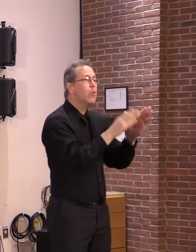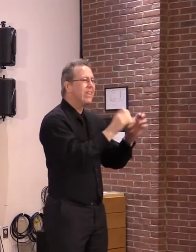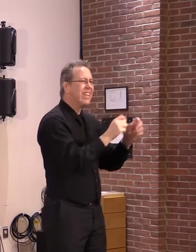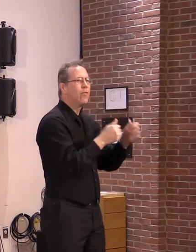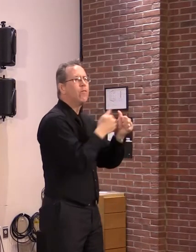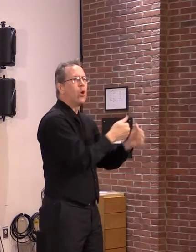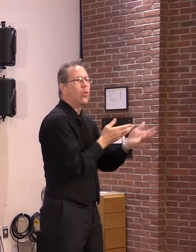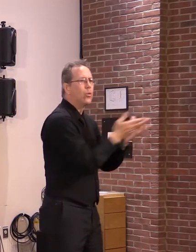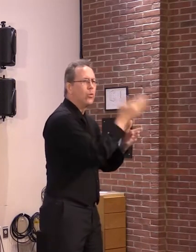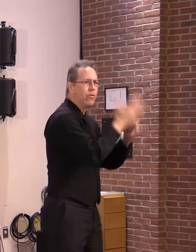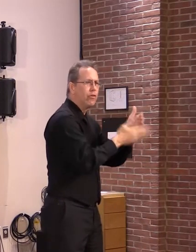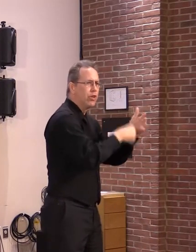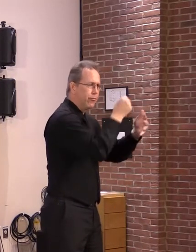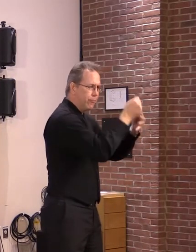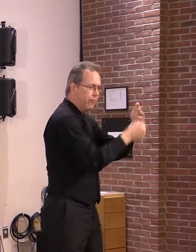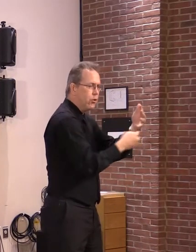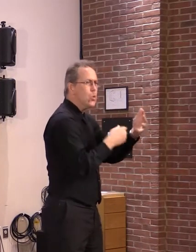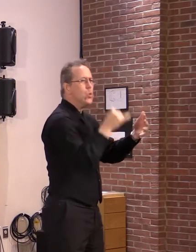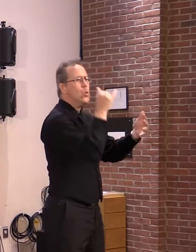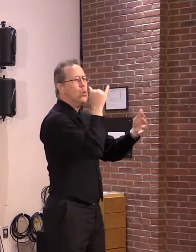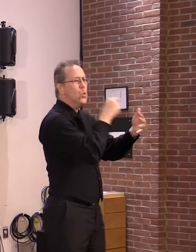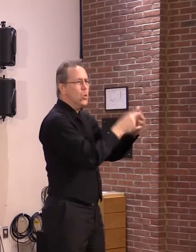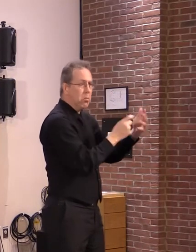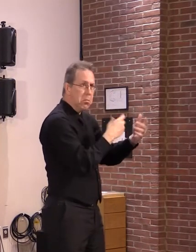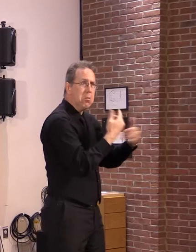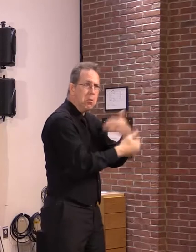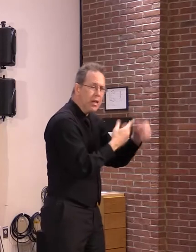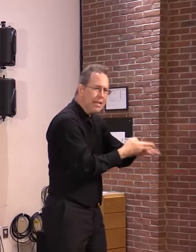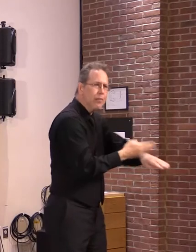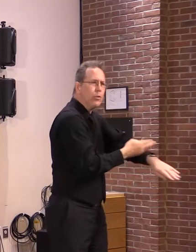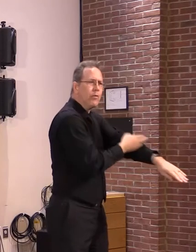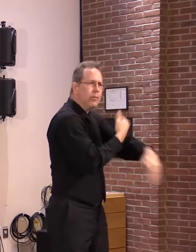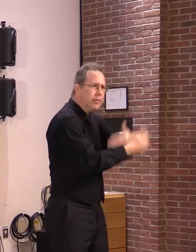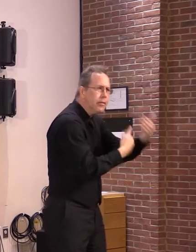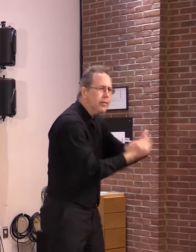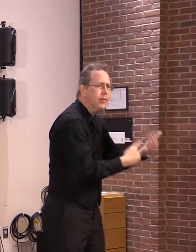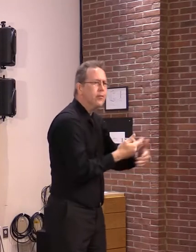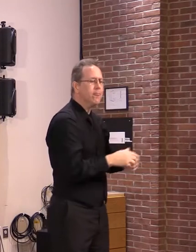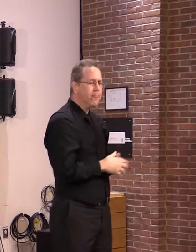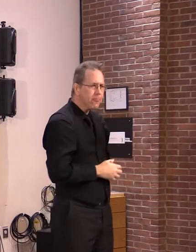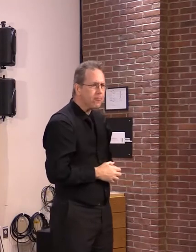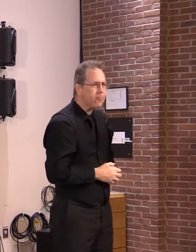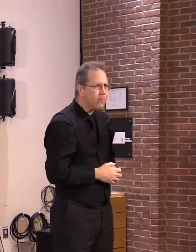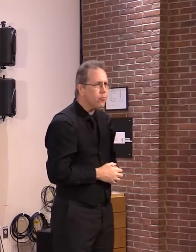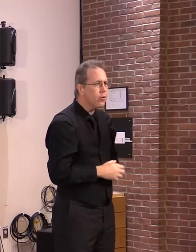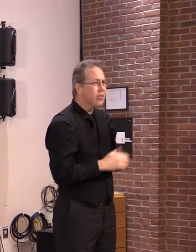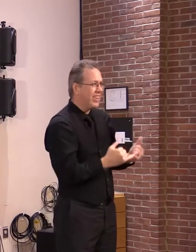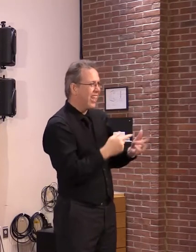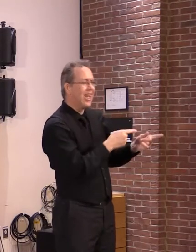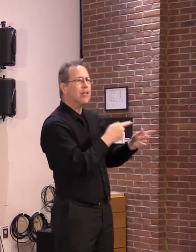certainly made significant progress in 2021 in many areas, but they're now in a crunch time.